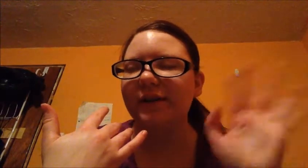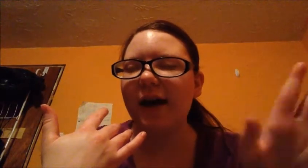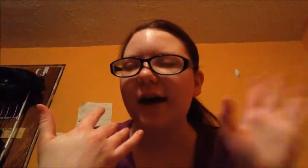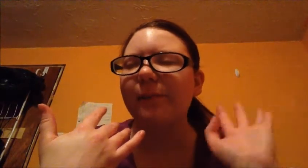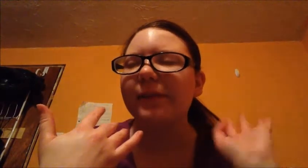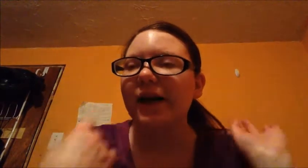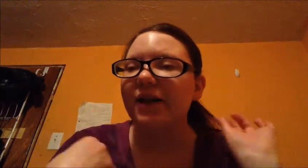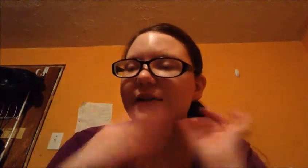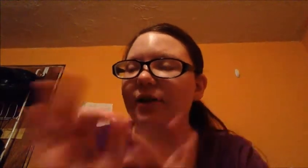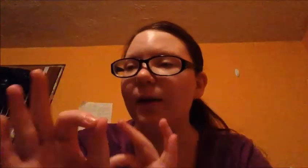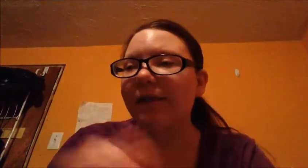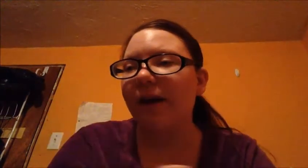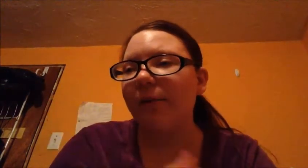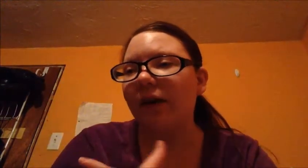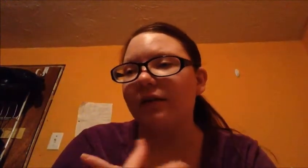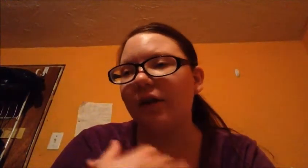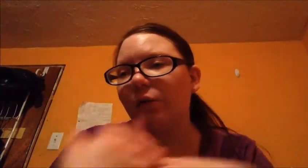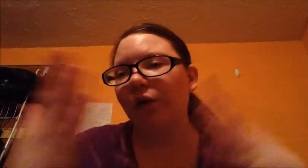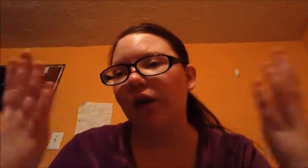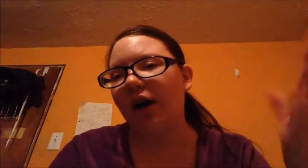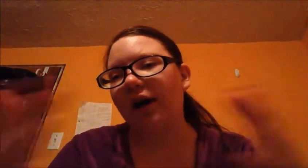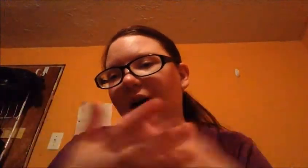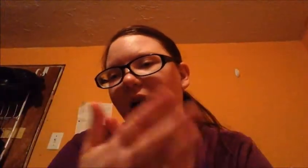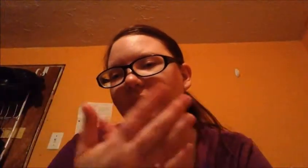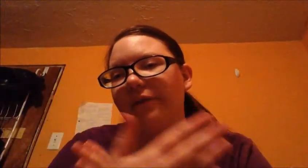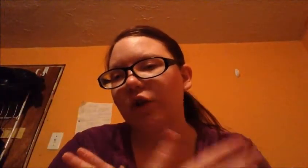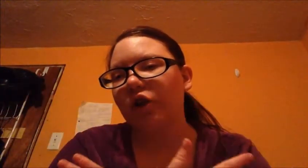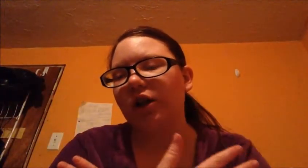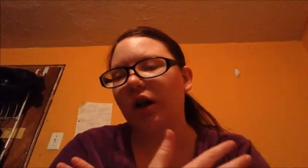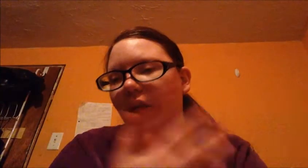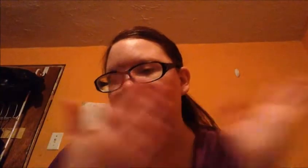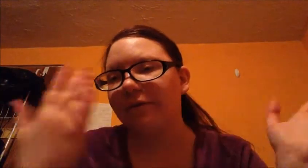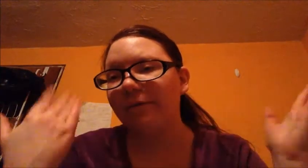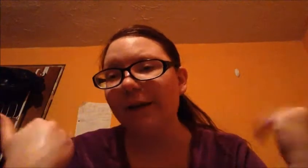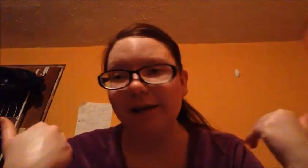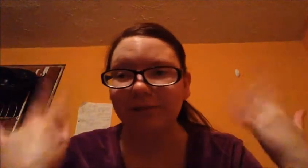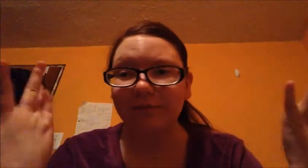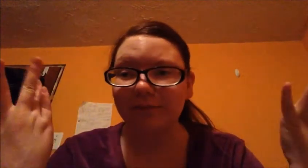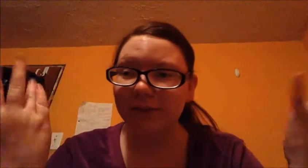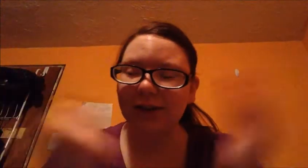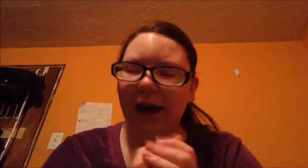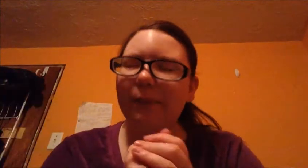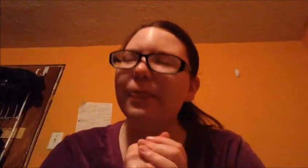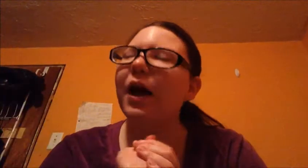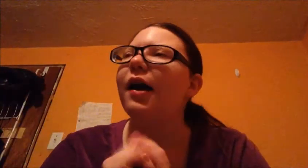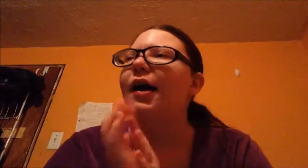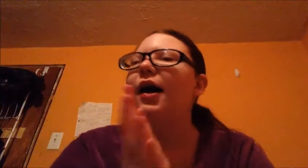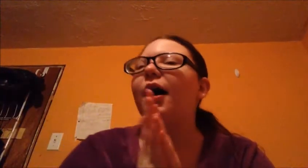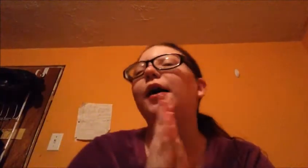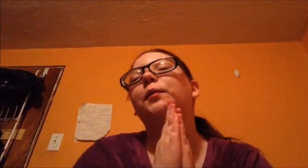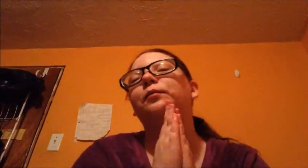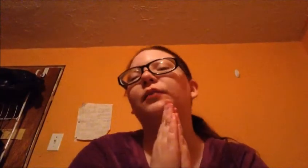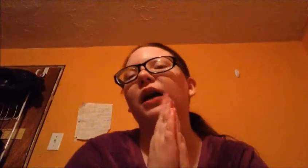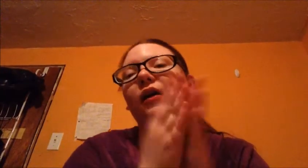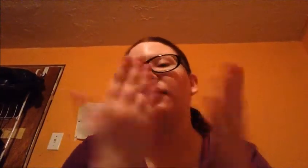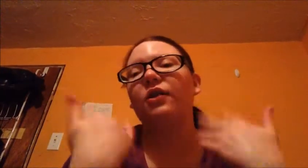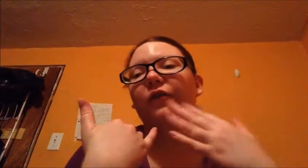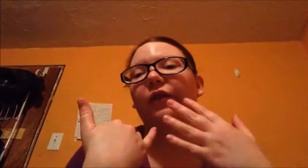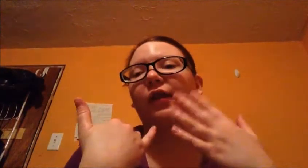say. Okay, so sorry about that, but you guys are getting a real uncut version of me. Okay. Um, and sorry for the